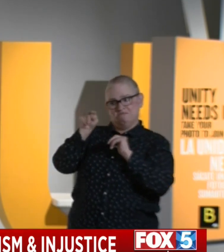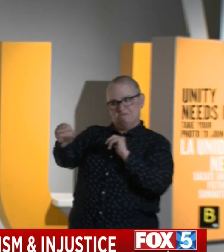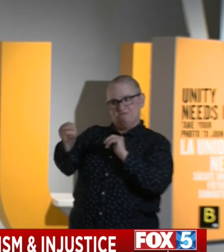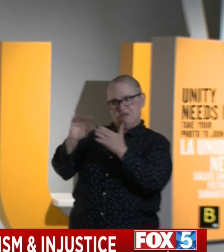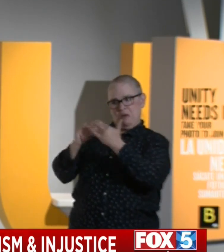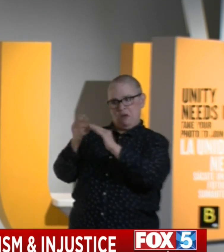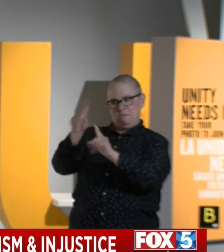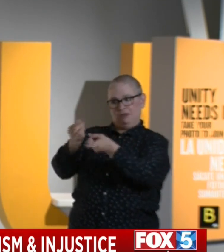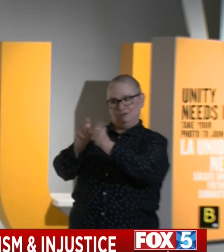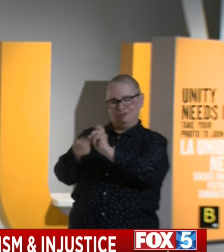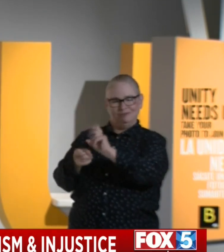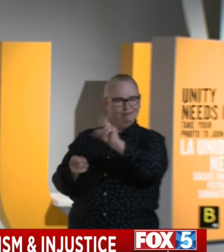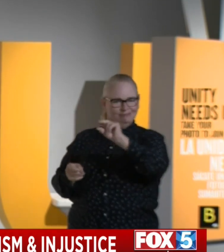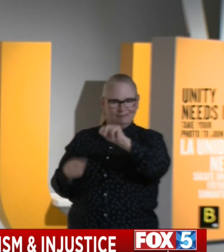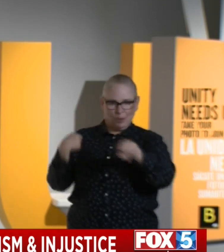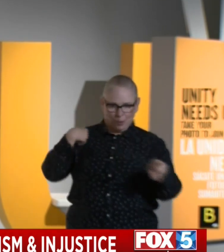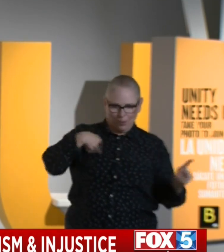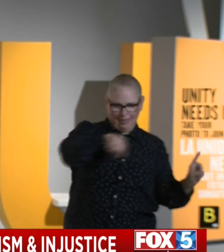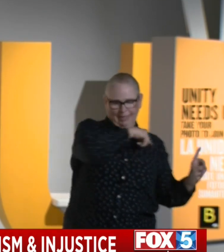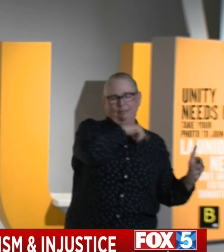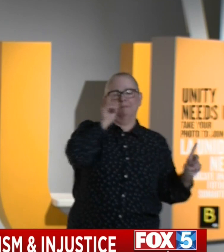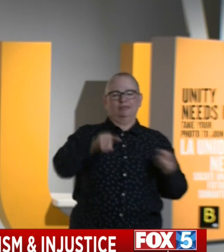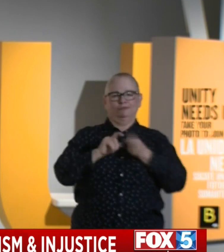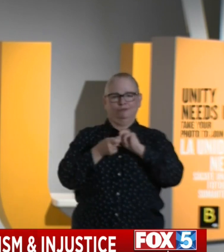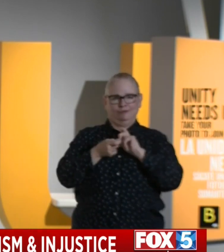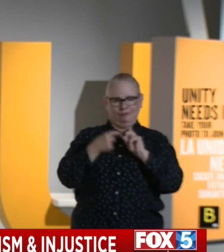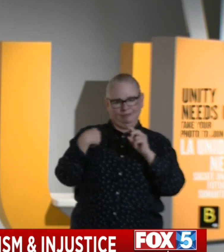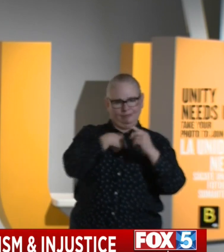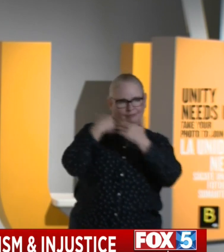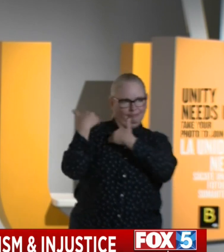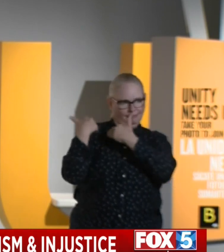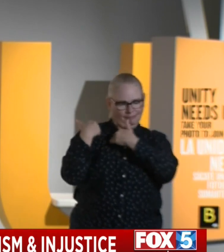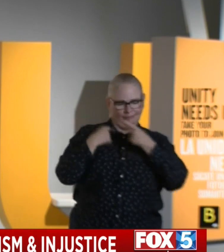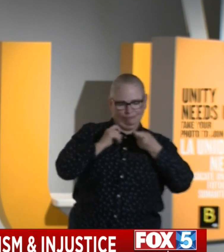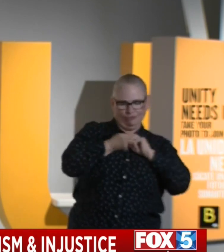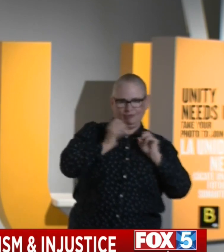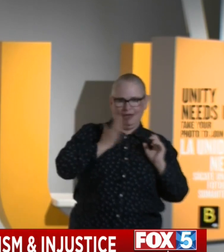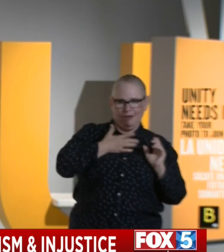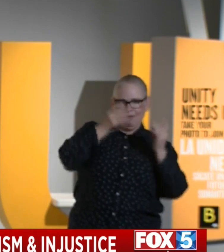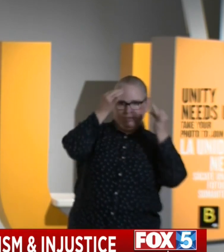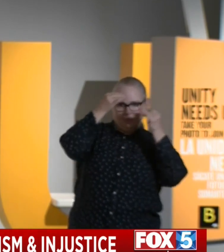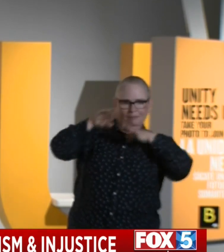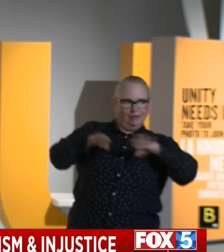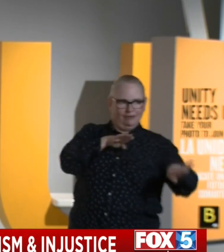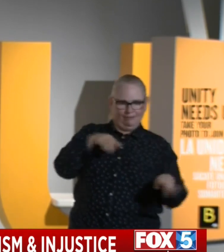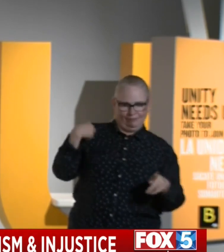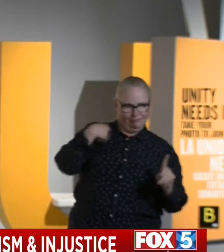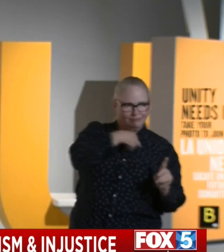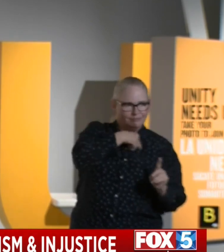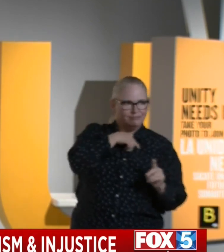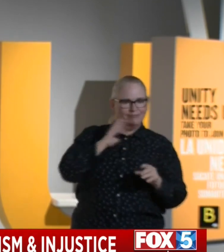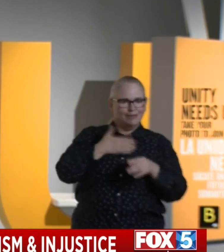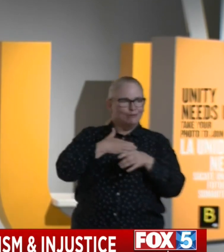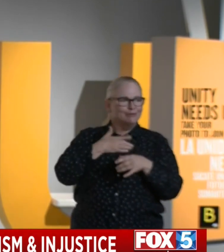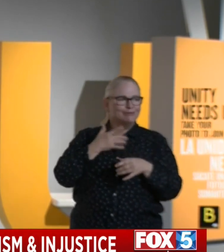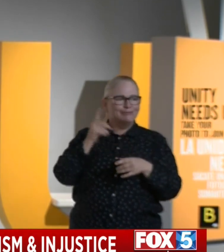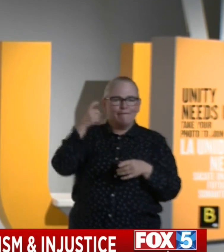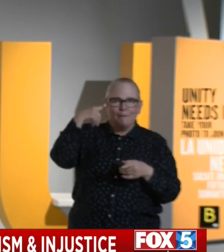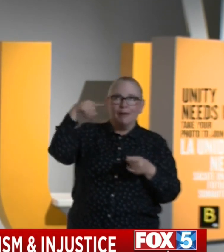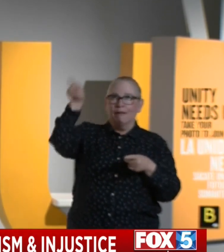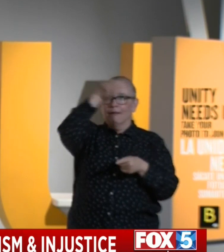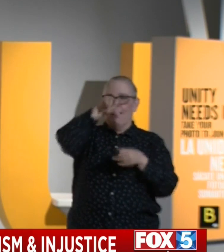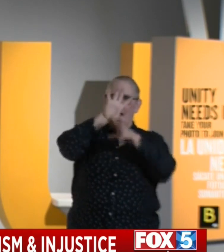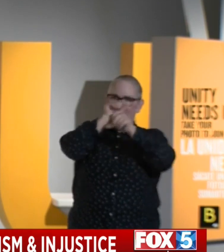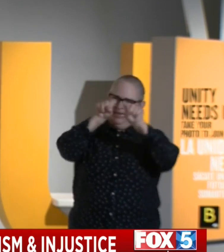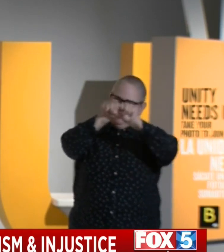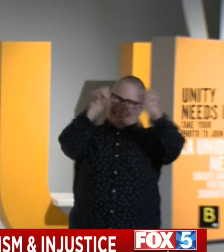We have a responsibility to change. Our institutions need to change. Our capacity of understanding